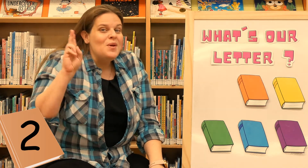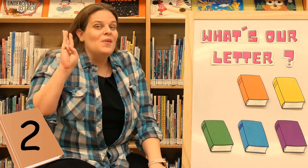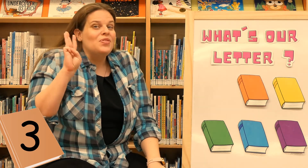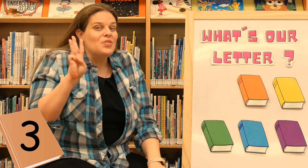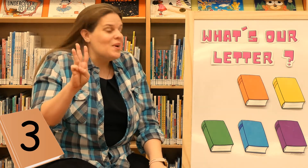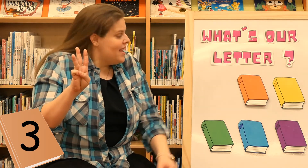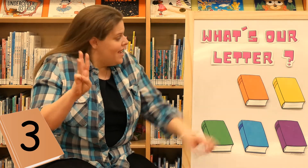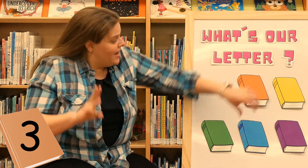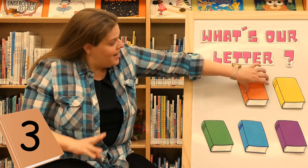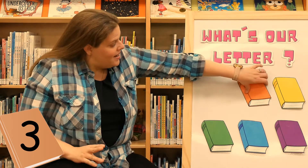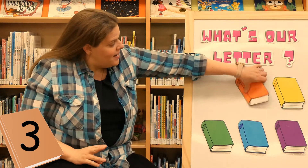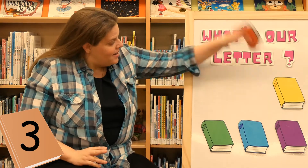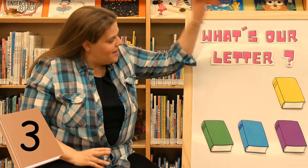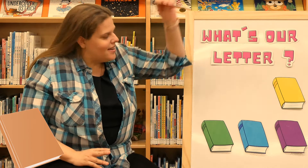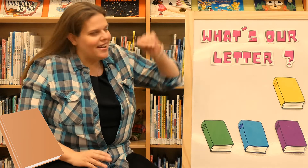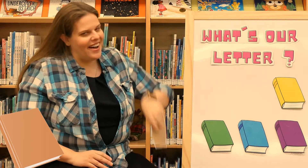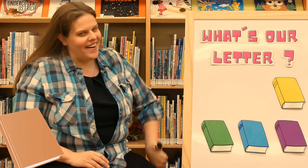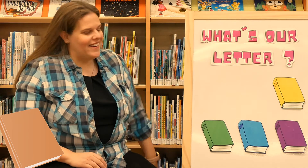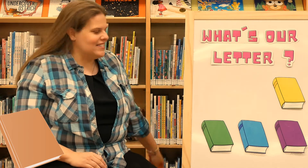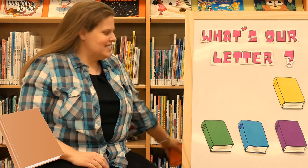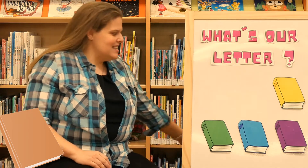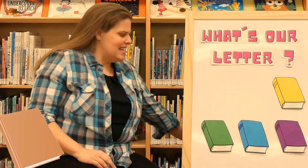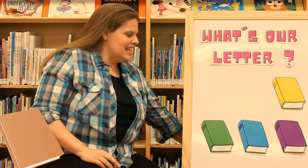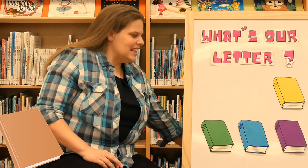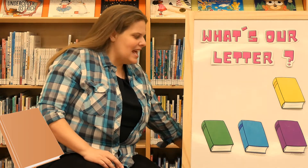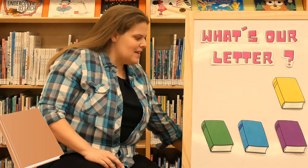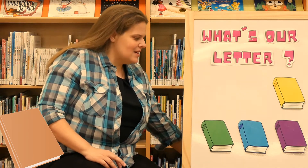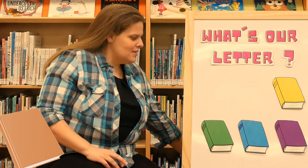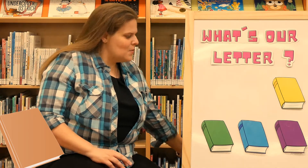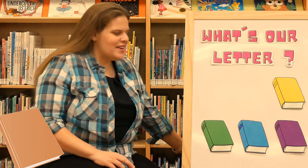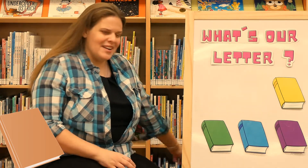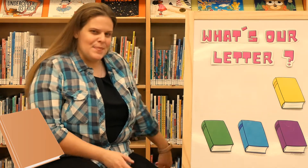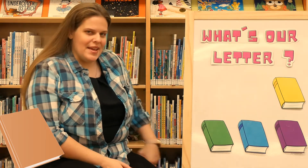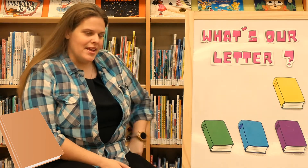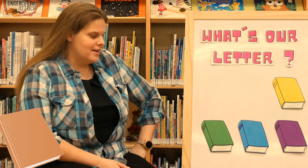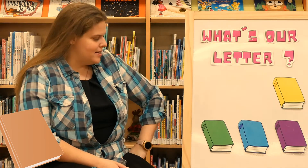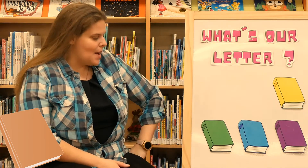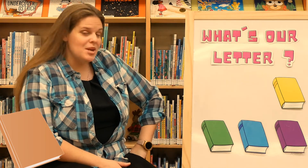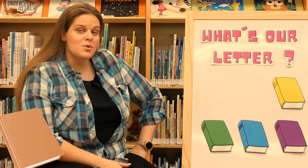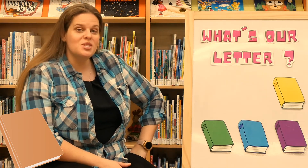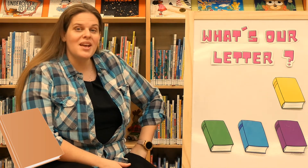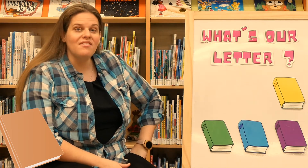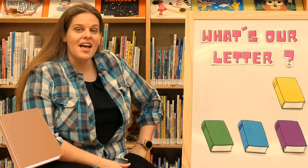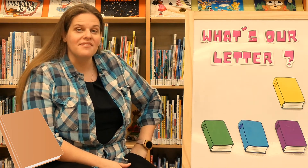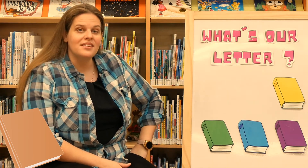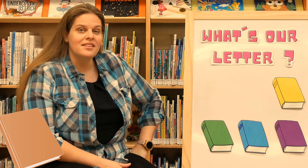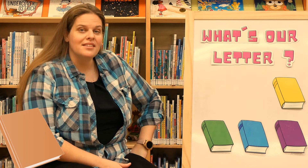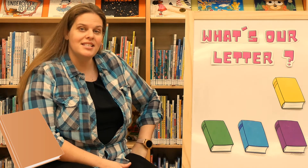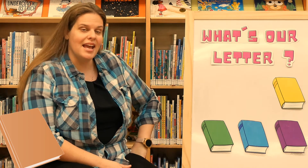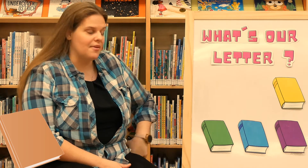three. Oh, sneaky letter. Where could it be? How many books do we have left? Let's count.